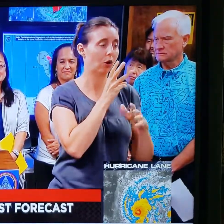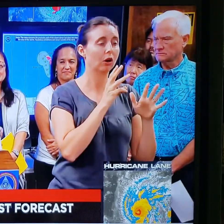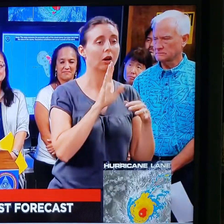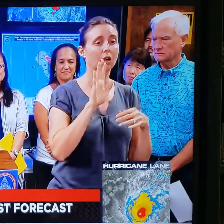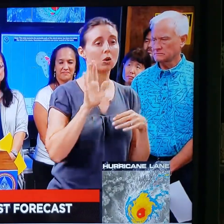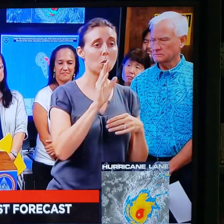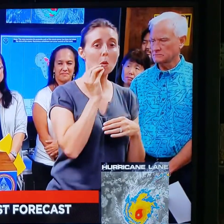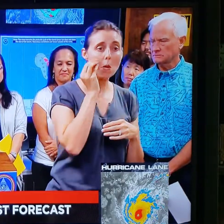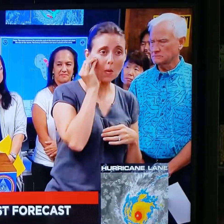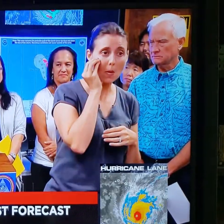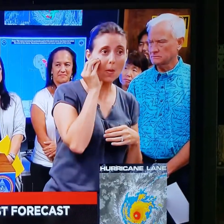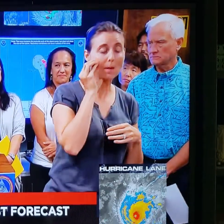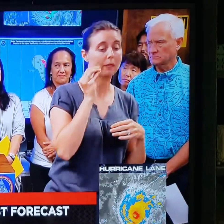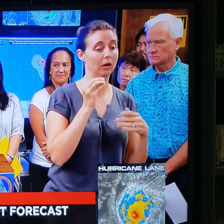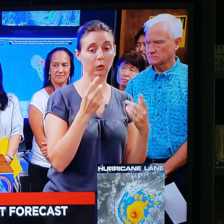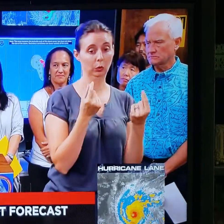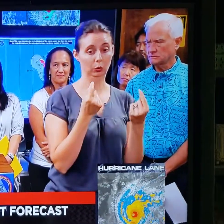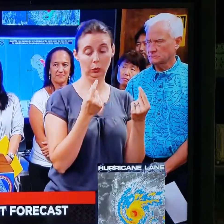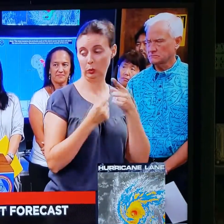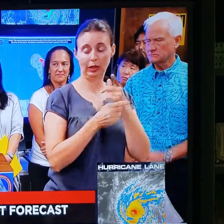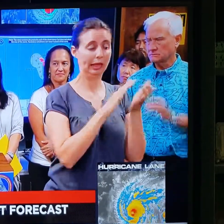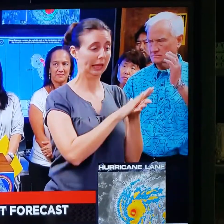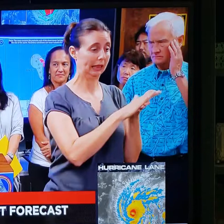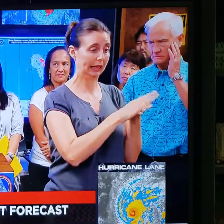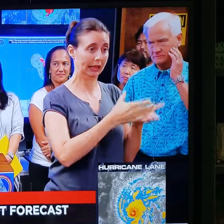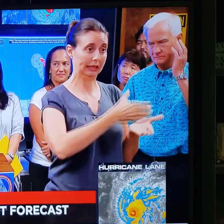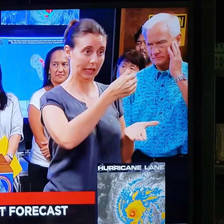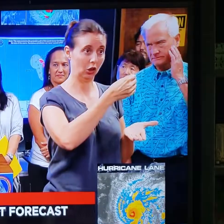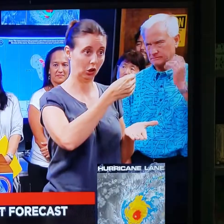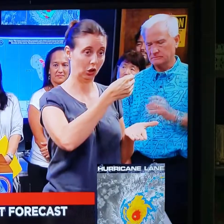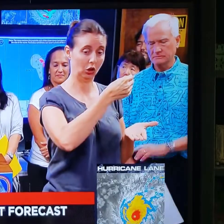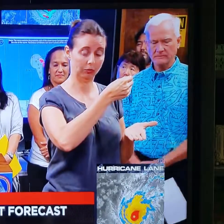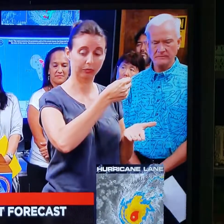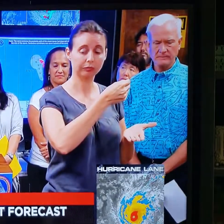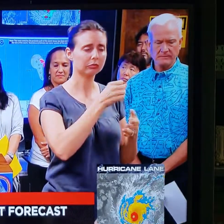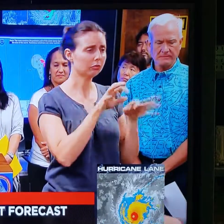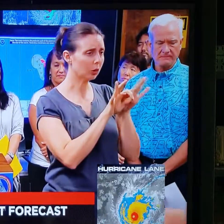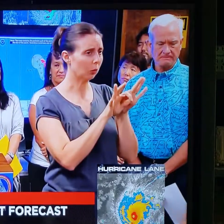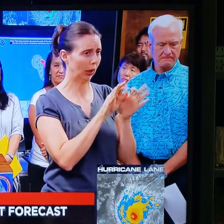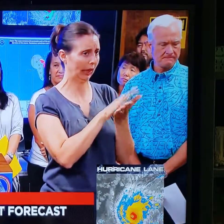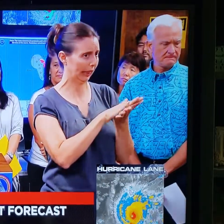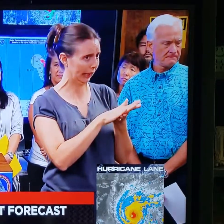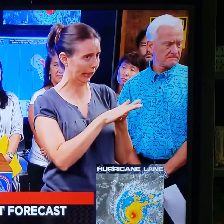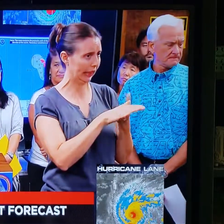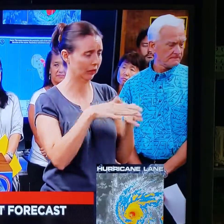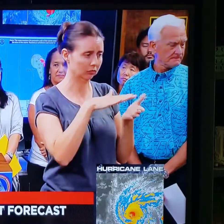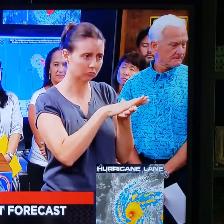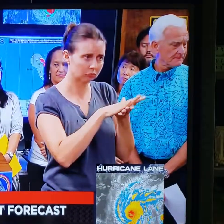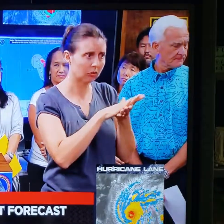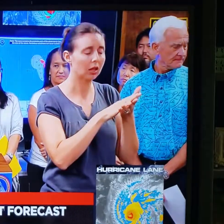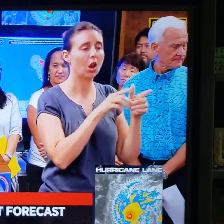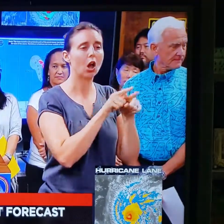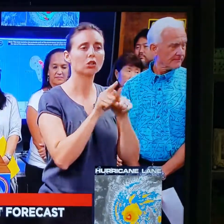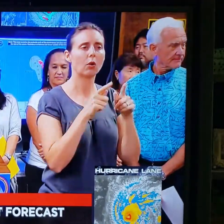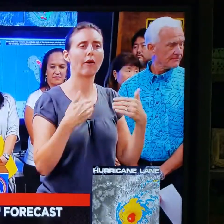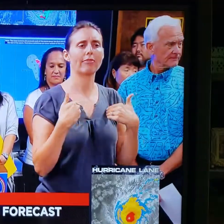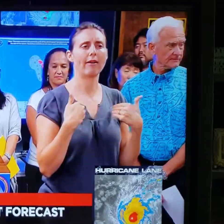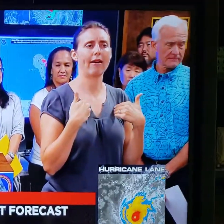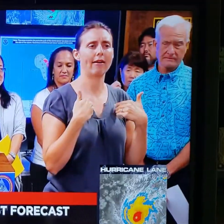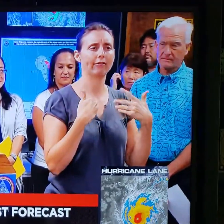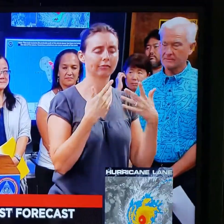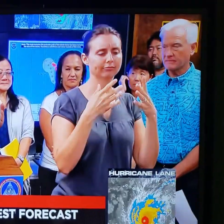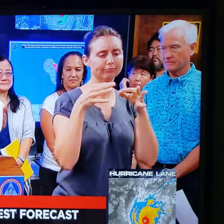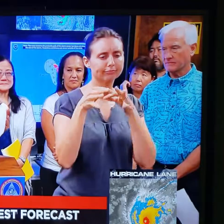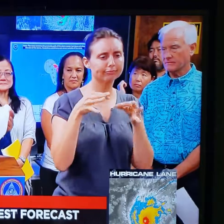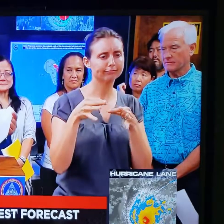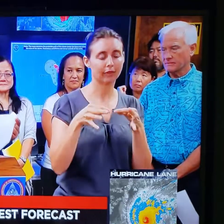home. So get a clean container like this. Make sure it's clean. And also, there are instructions in the Hawaiian Electric